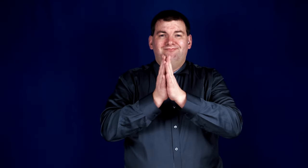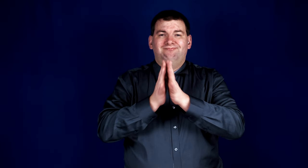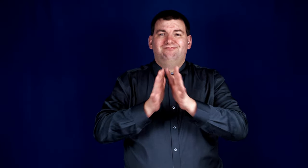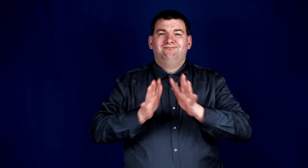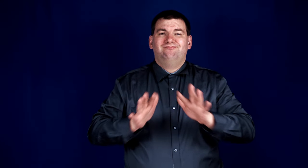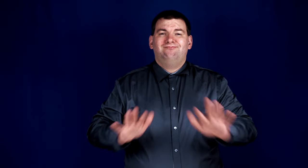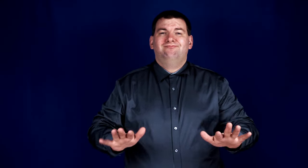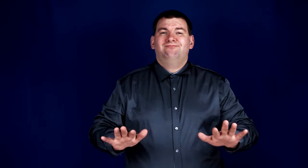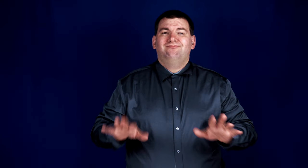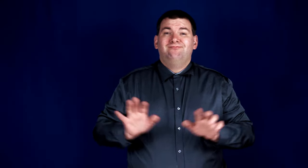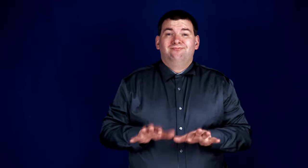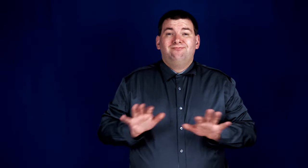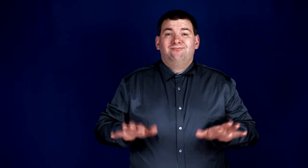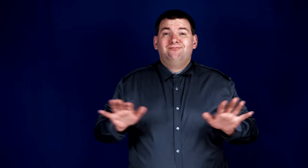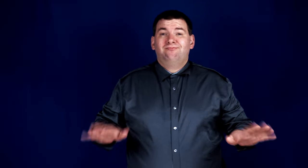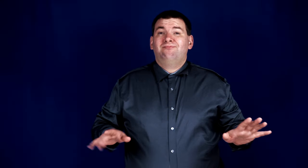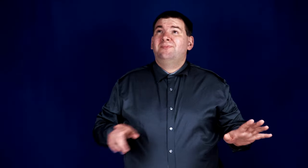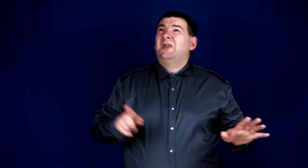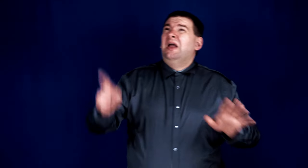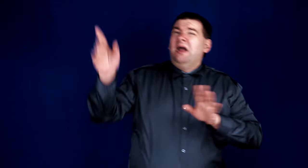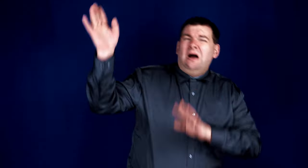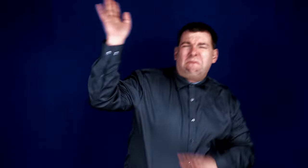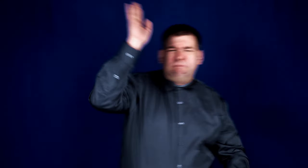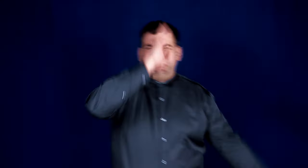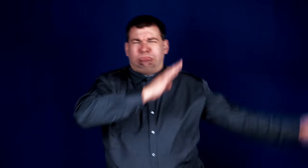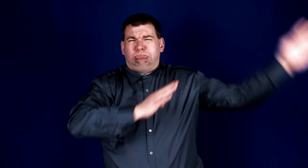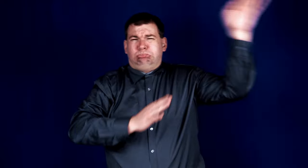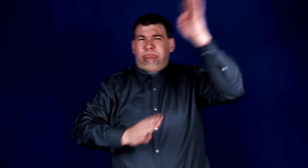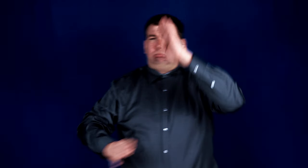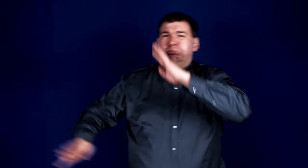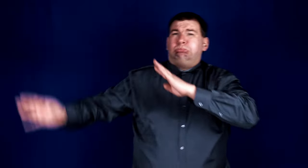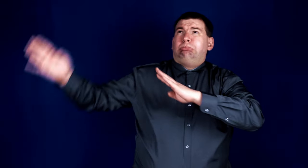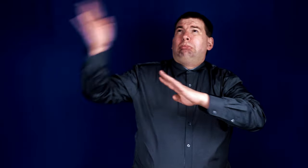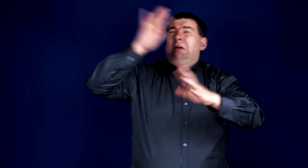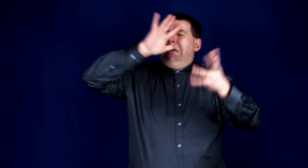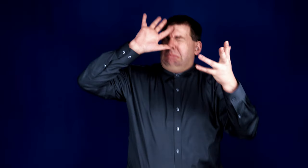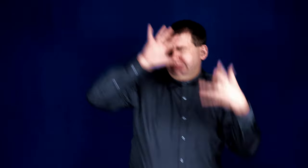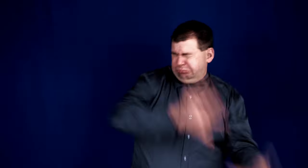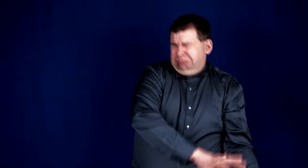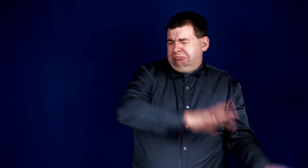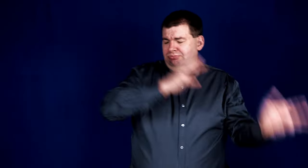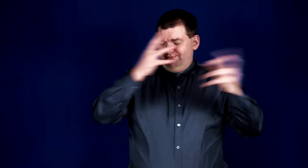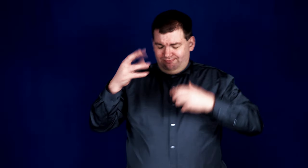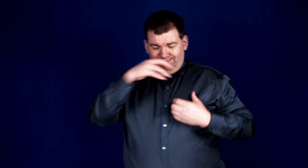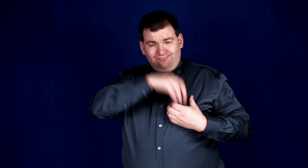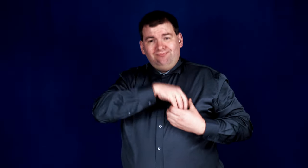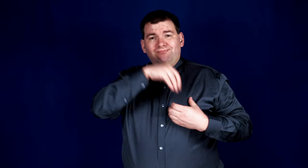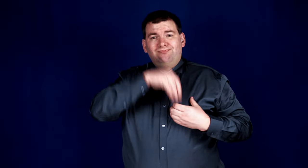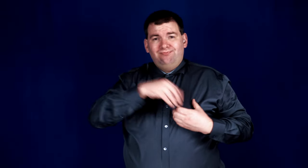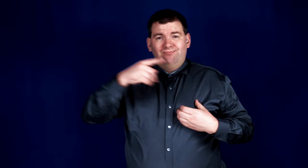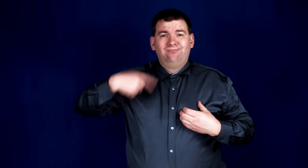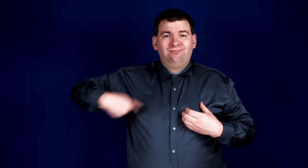to the storms that rage in us.